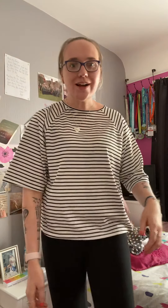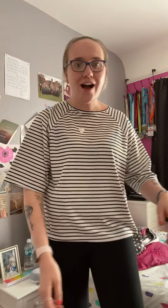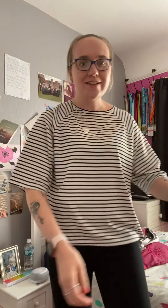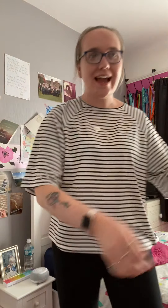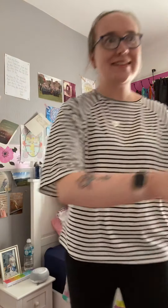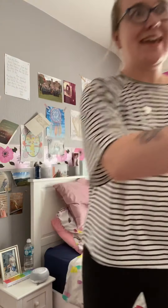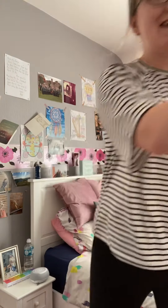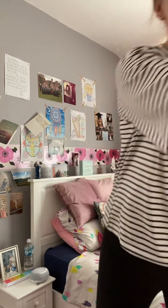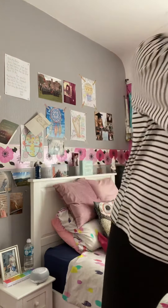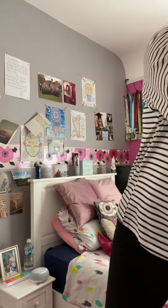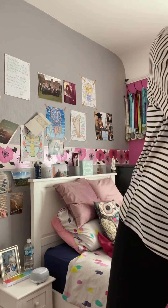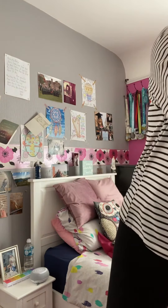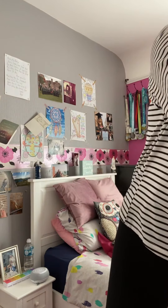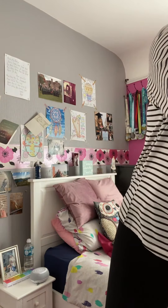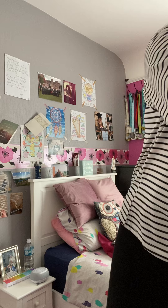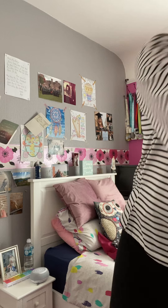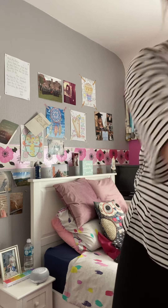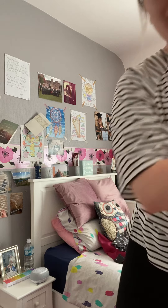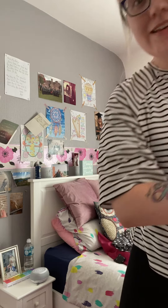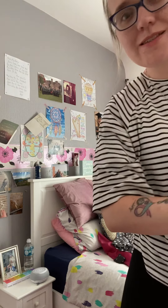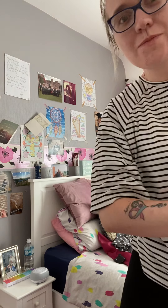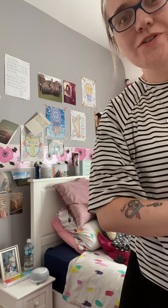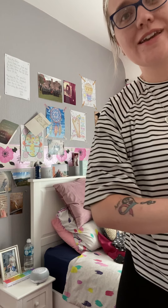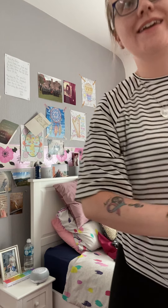on and here goes. Five Little Monkeys.